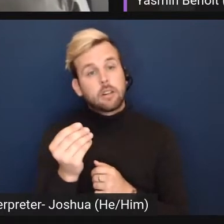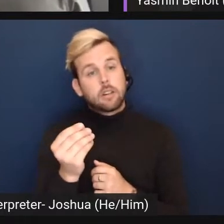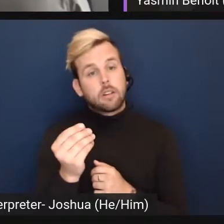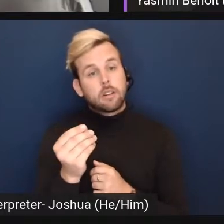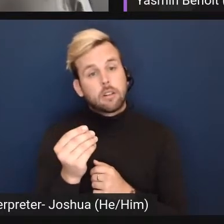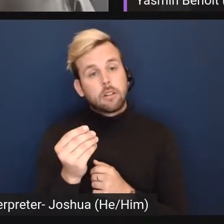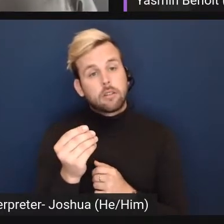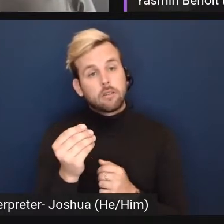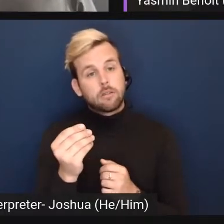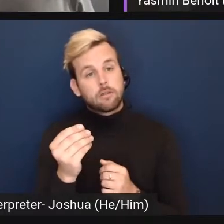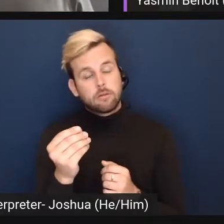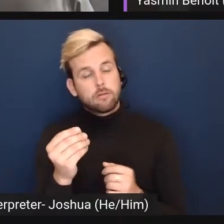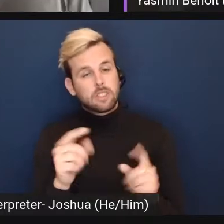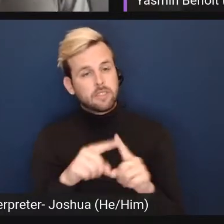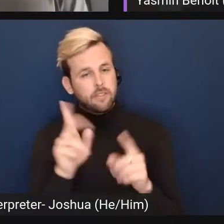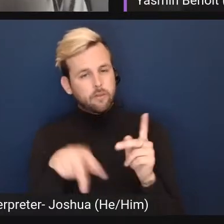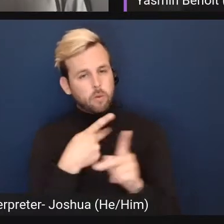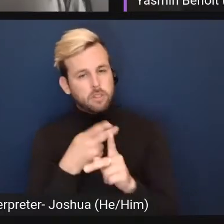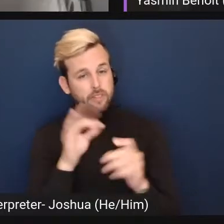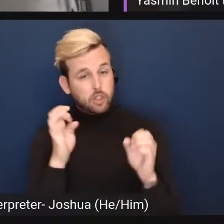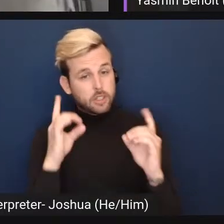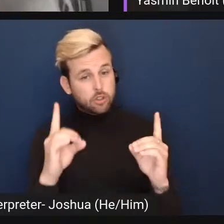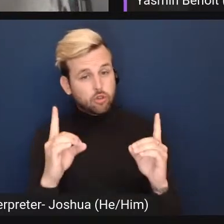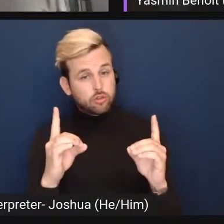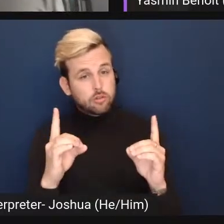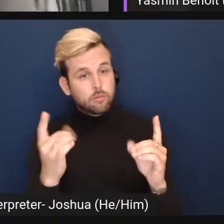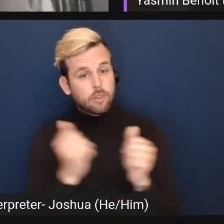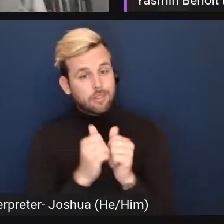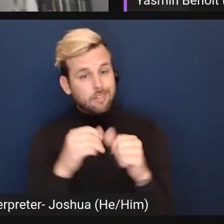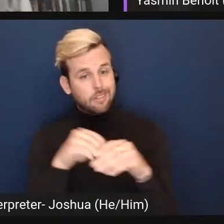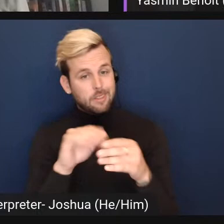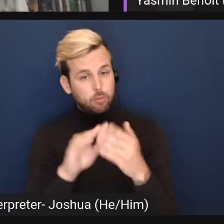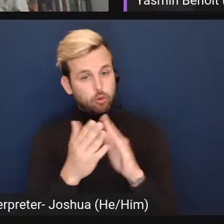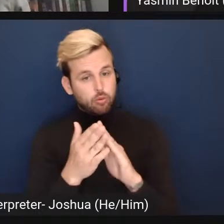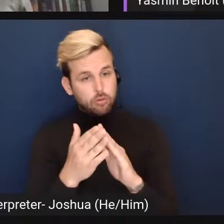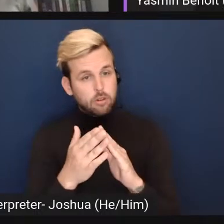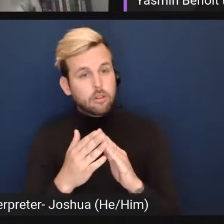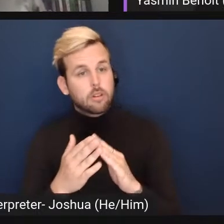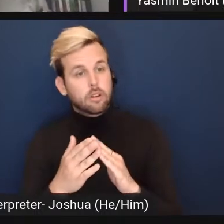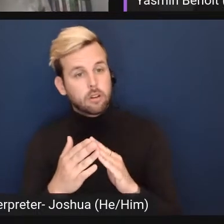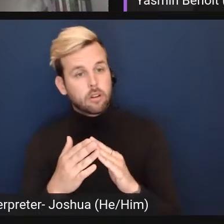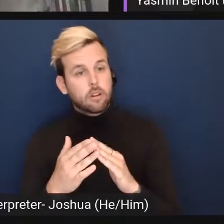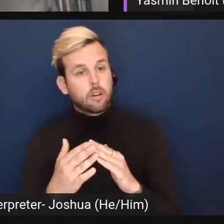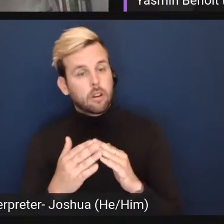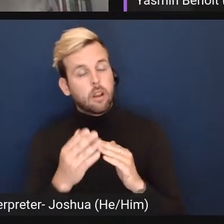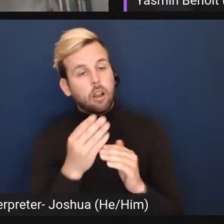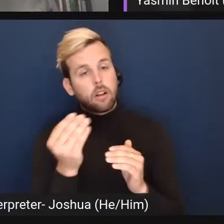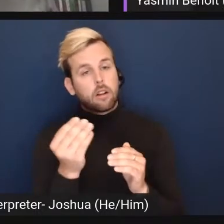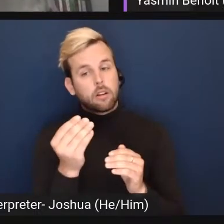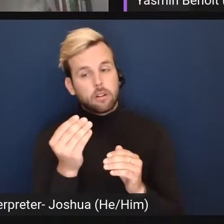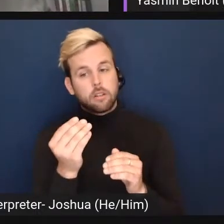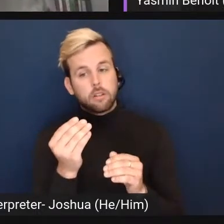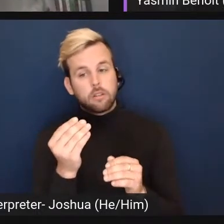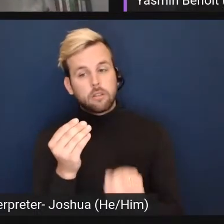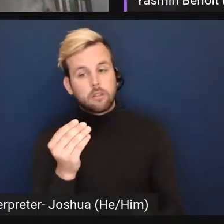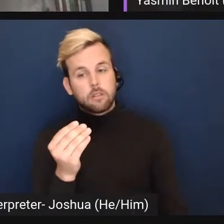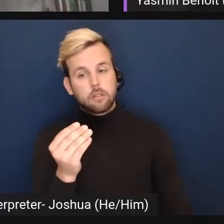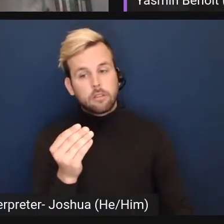different forms of, uh, education happening within the community. Um, and, uh,